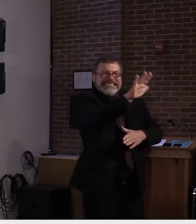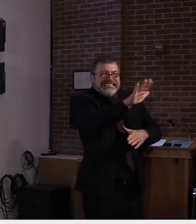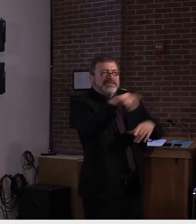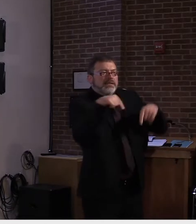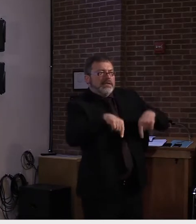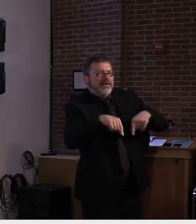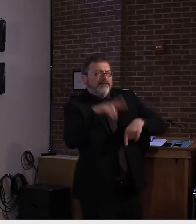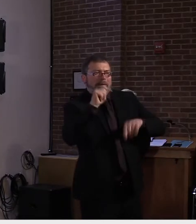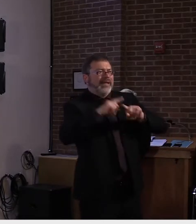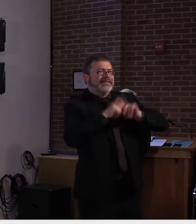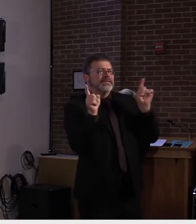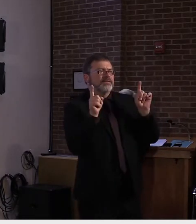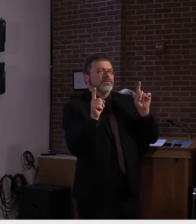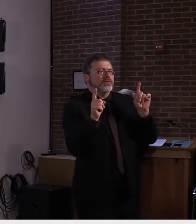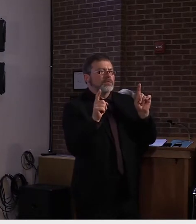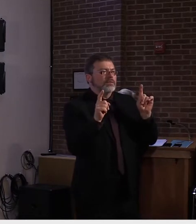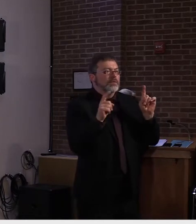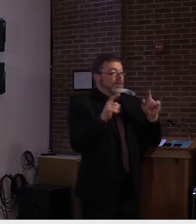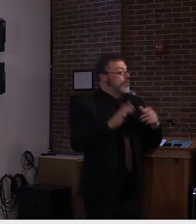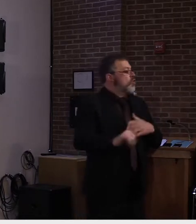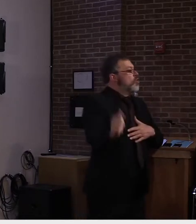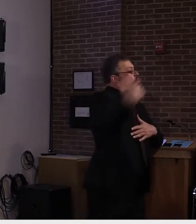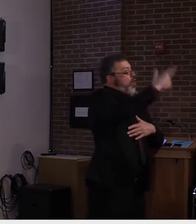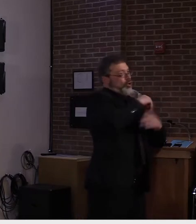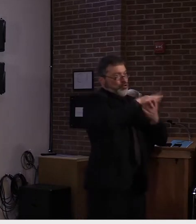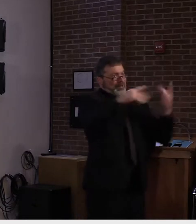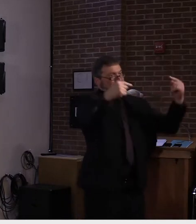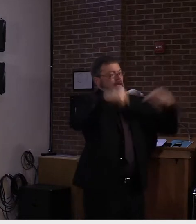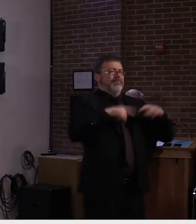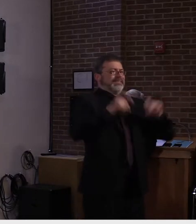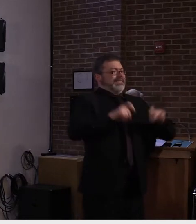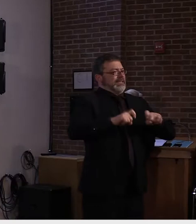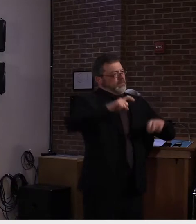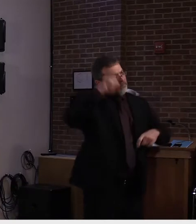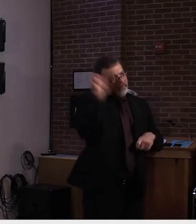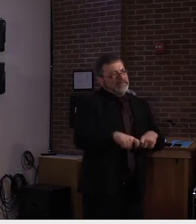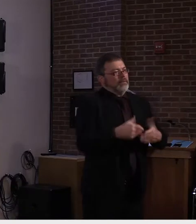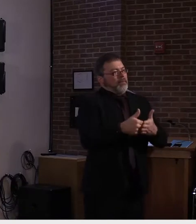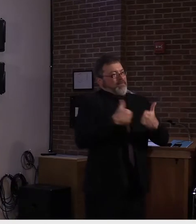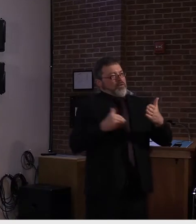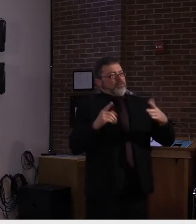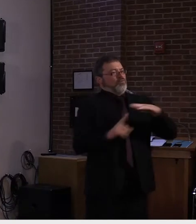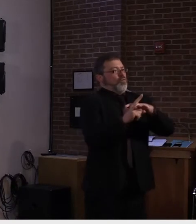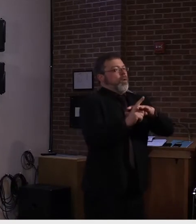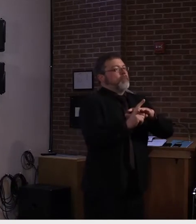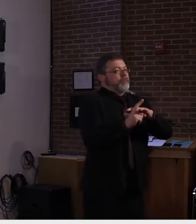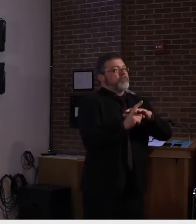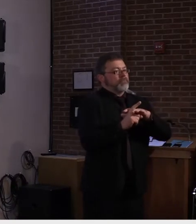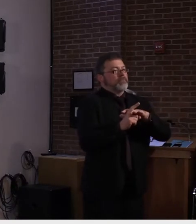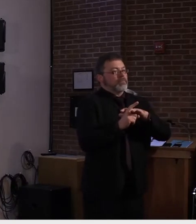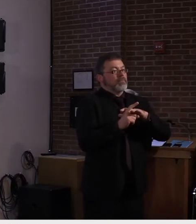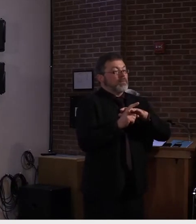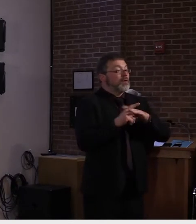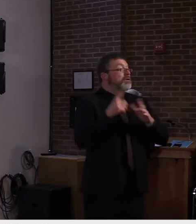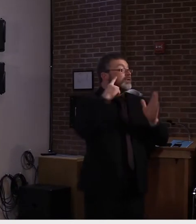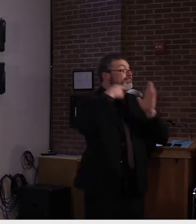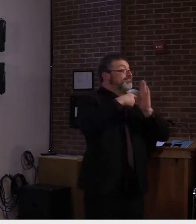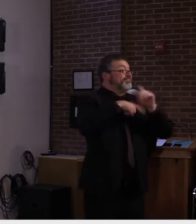we have had four students test positive at Norwich, one at VTC,